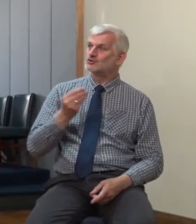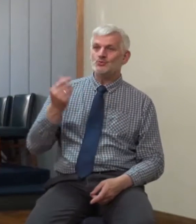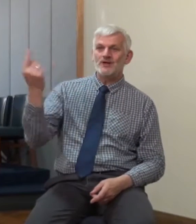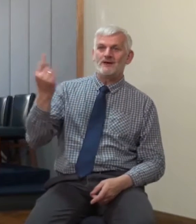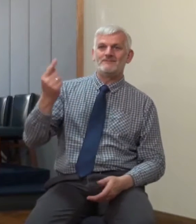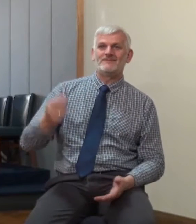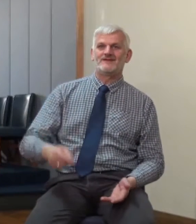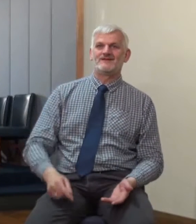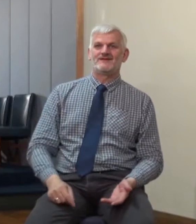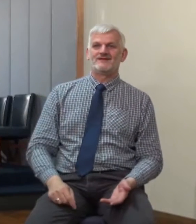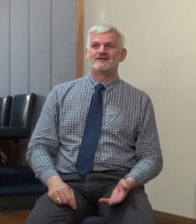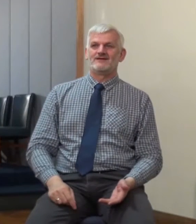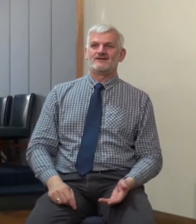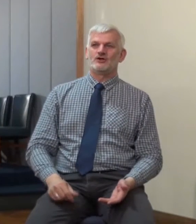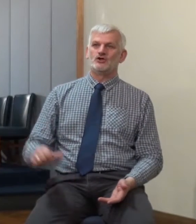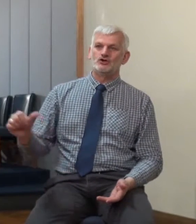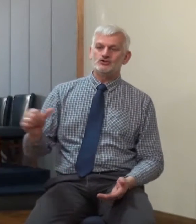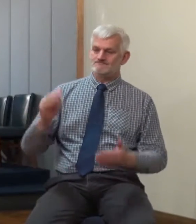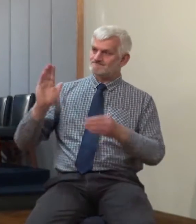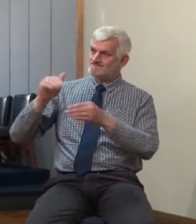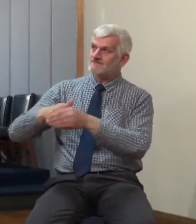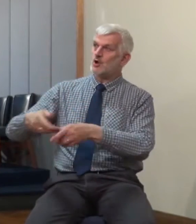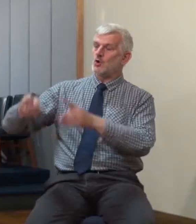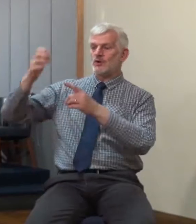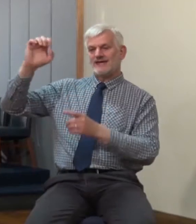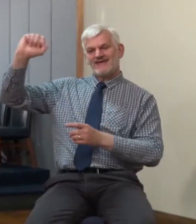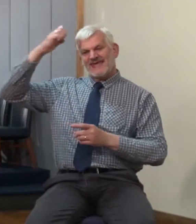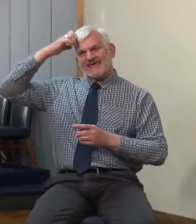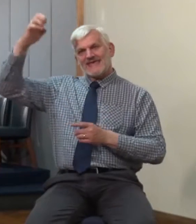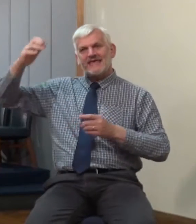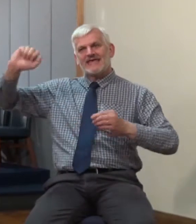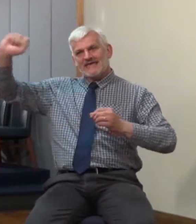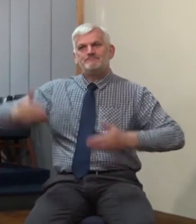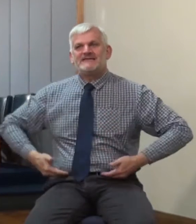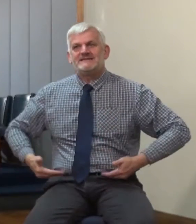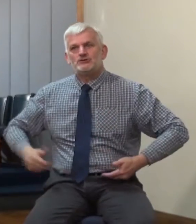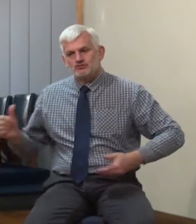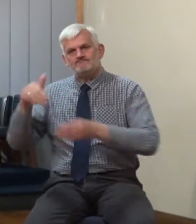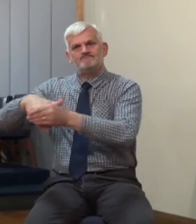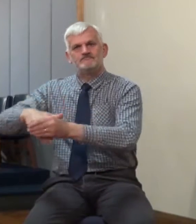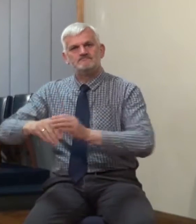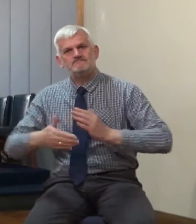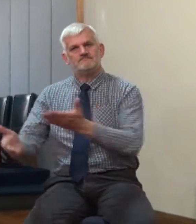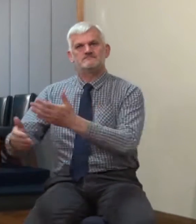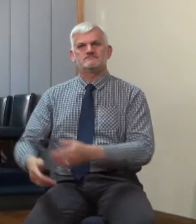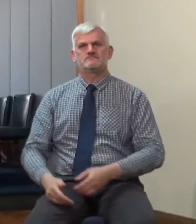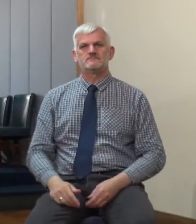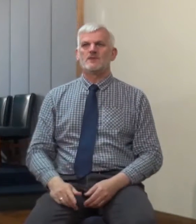things of business. And we're meant to have priorities. And time goes by. The great portions of our lives, the